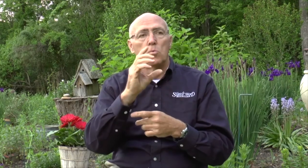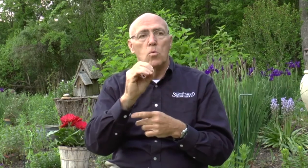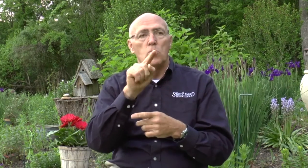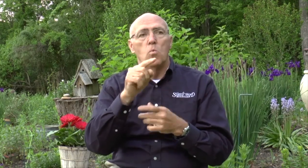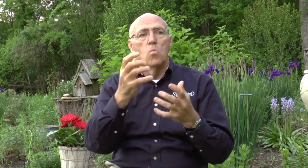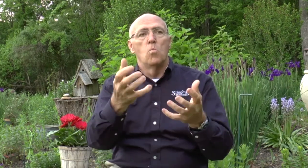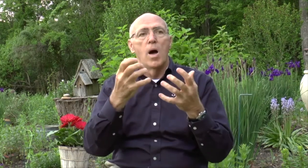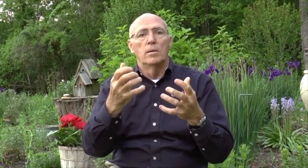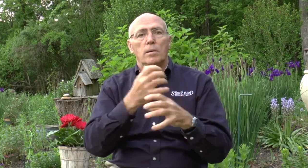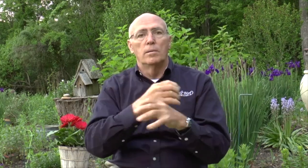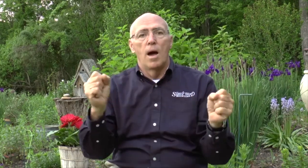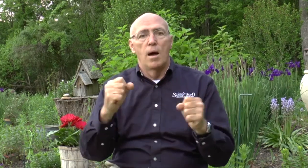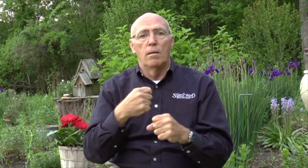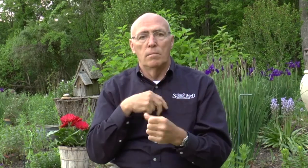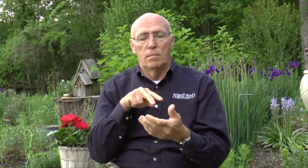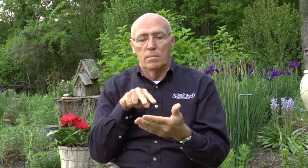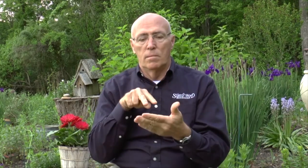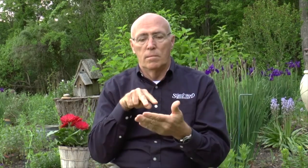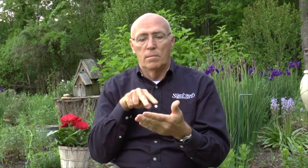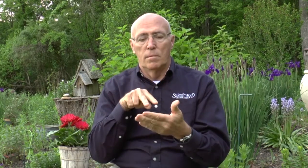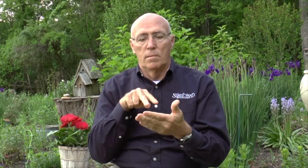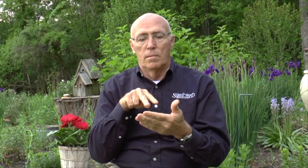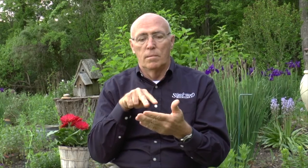back and forth to me. And she asked me this question. Do you want to be saved?